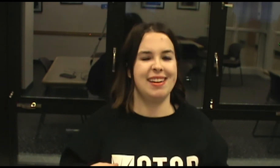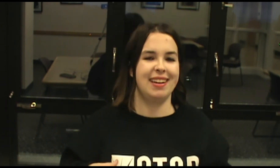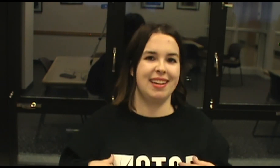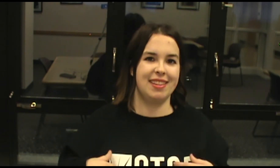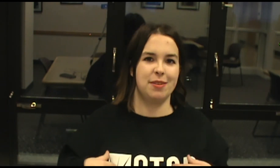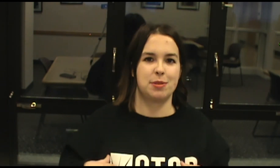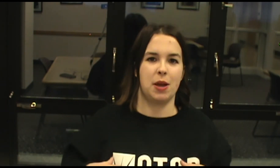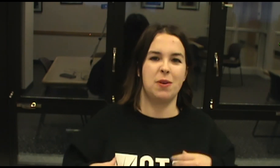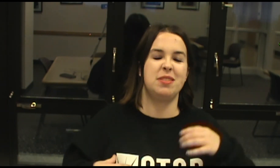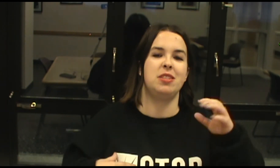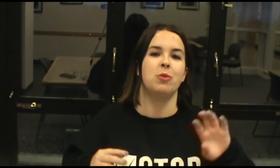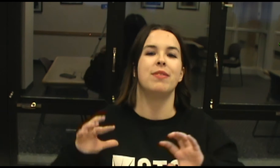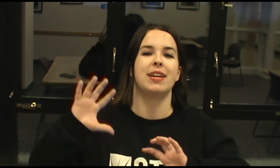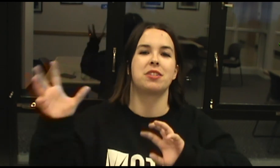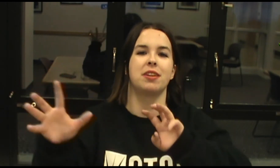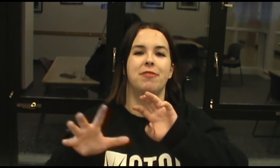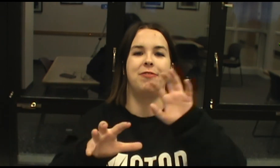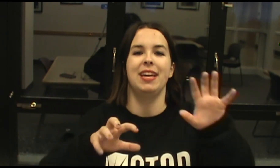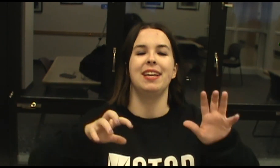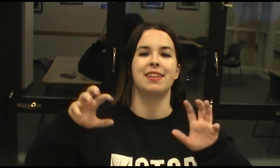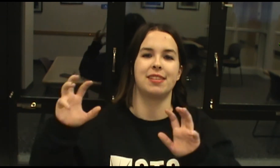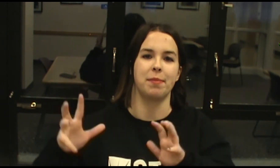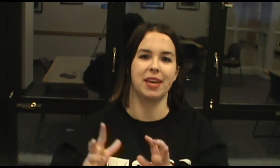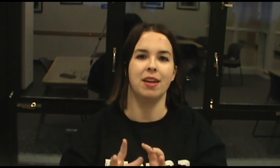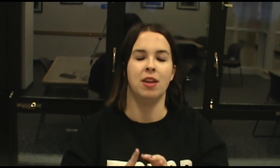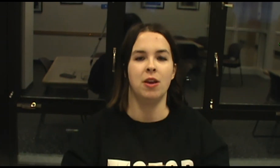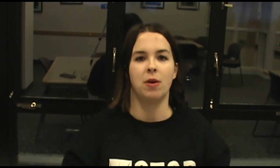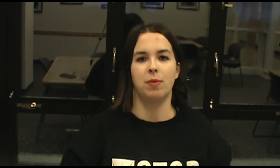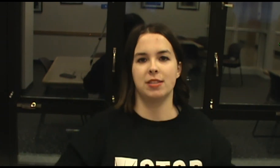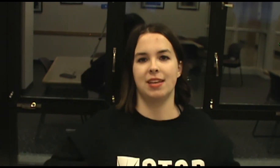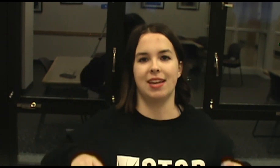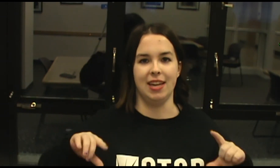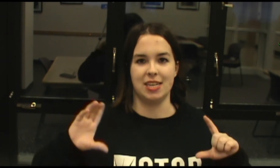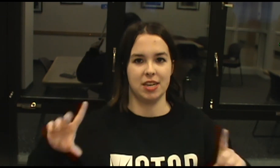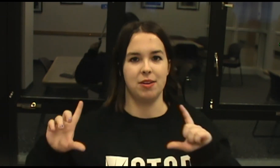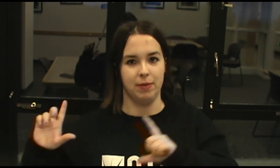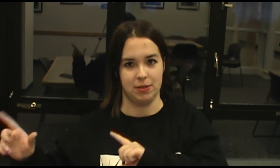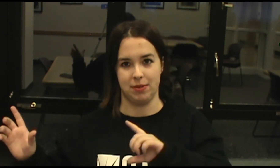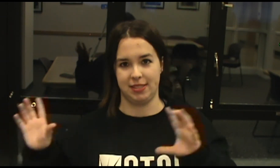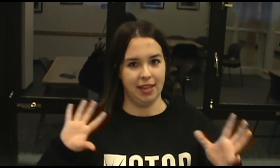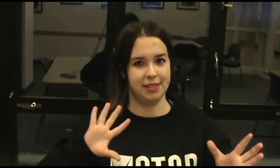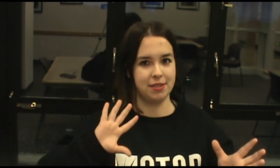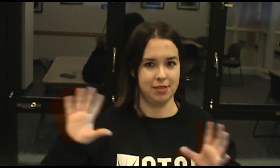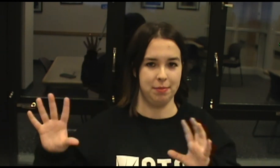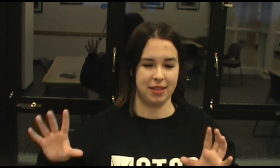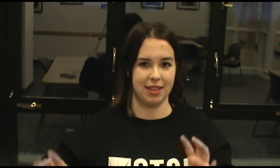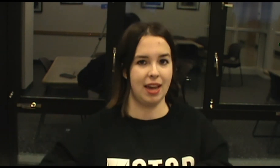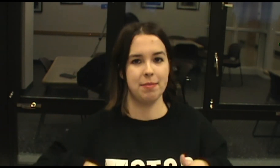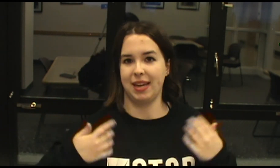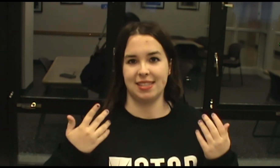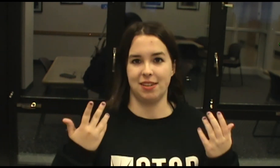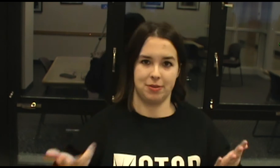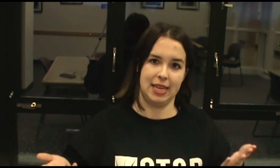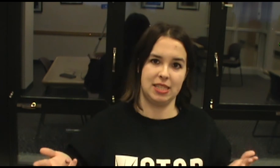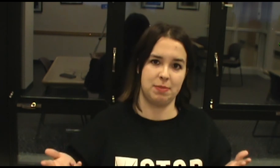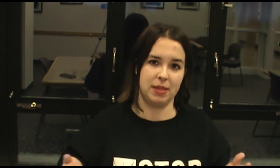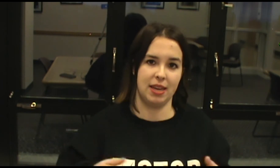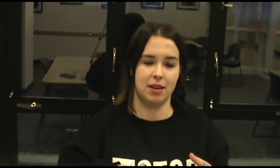those codes do eventually fit into something where it's like each individual sentence or something like that makes no sense but then